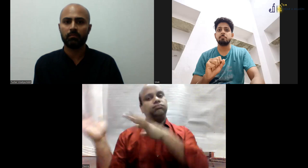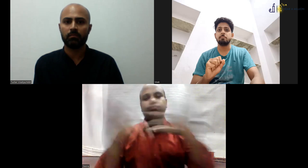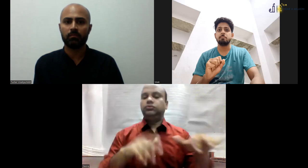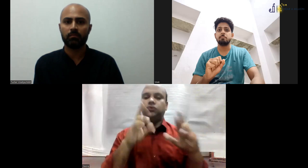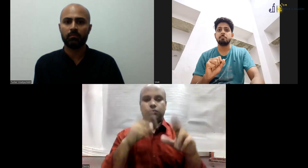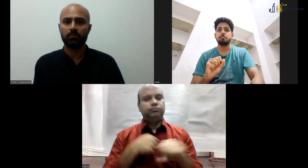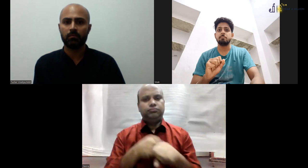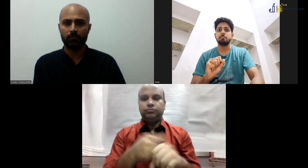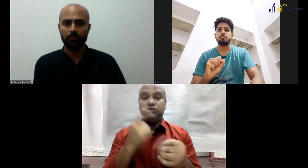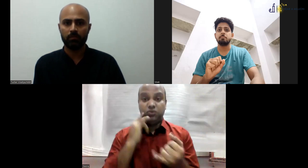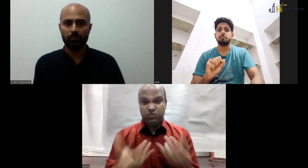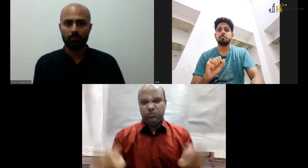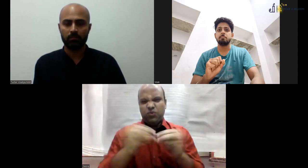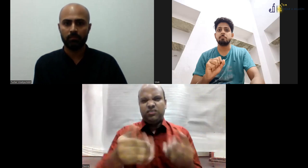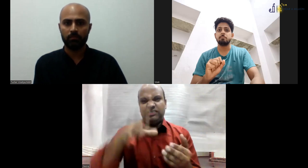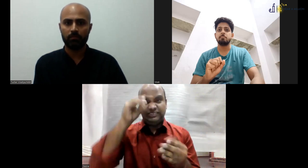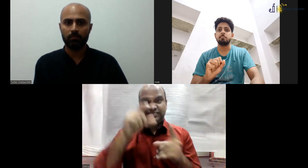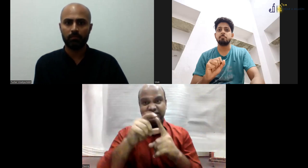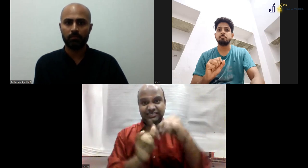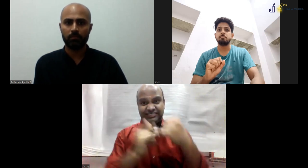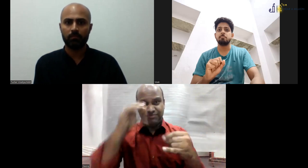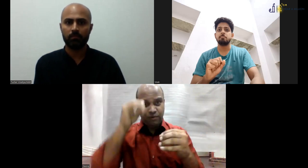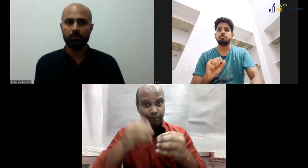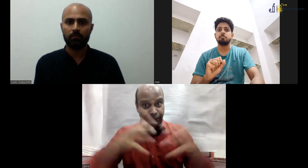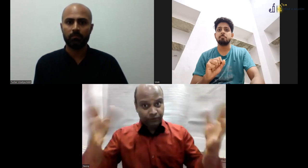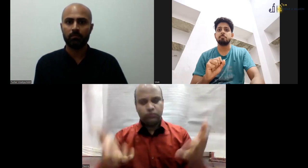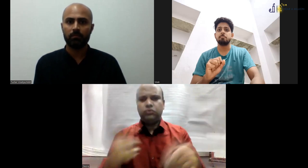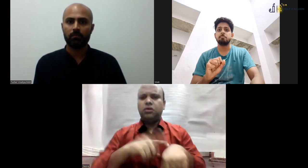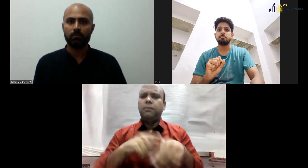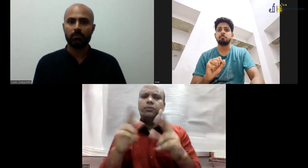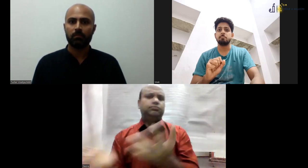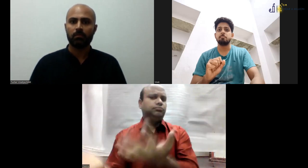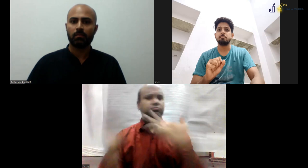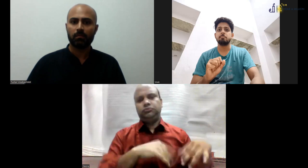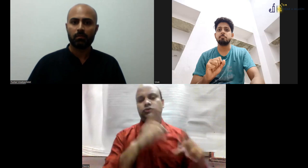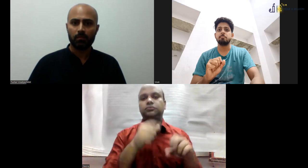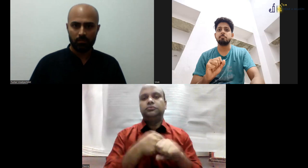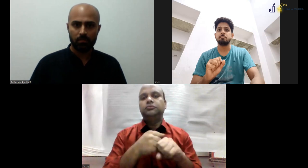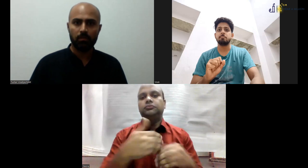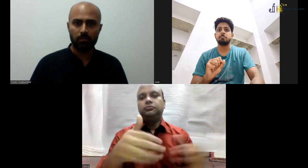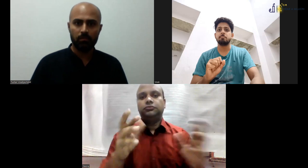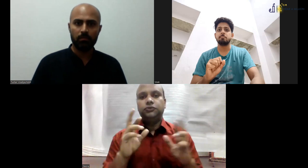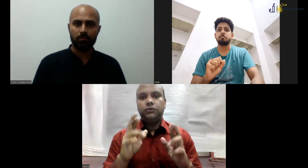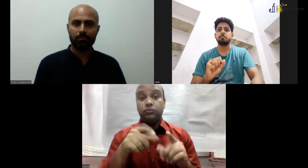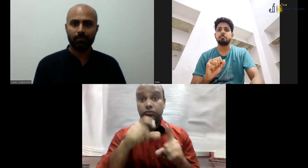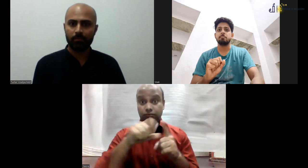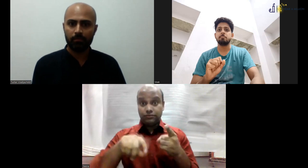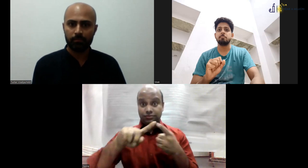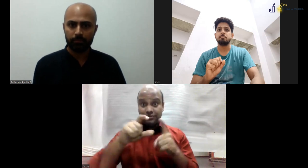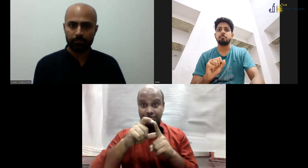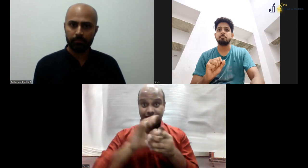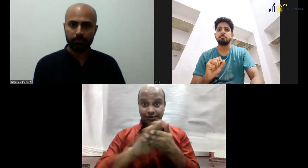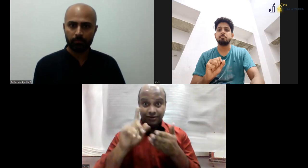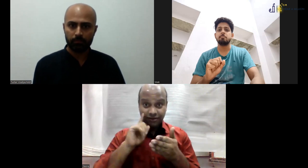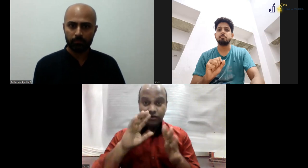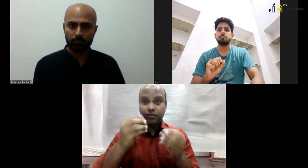I know they are signing just like me, but we need more ISL teachers. We need more deaf professionals.